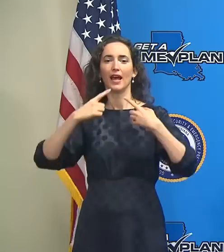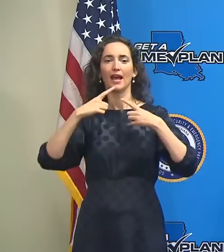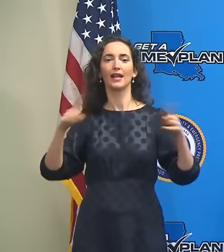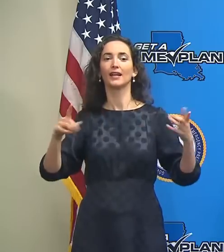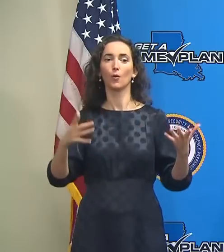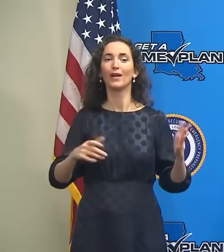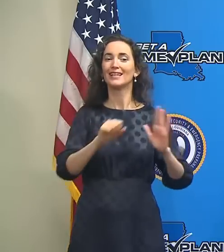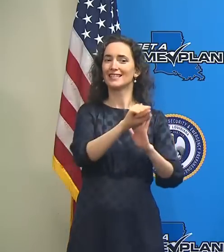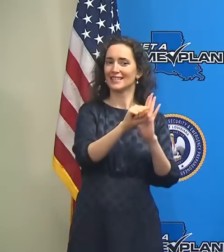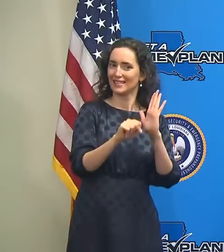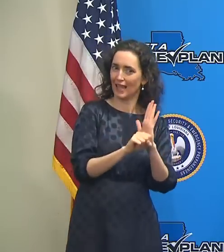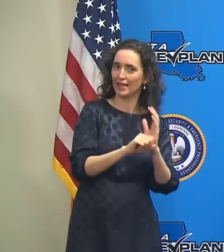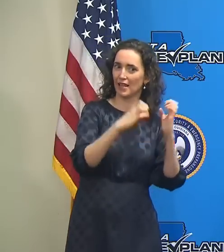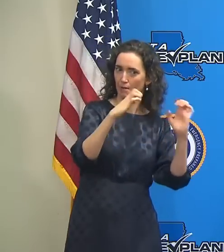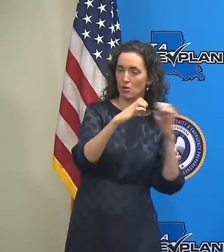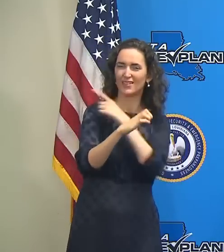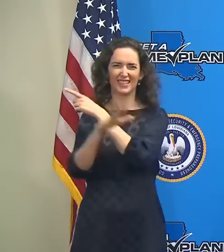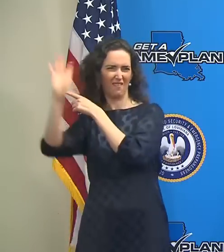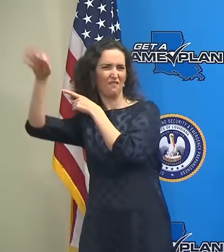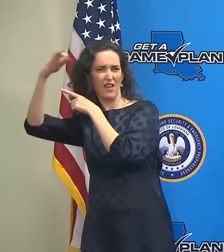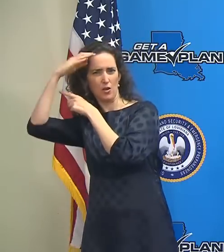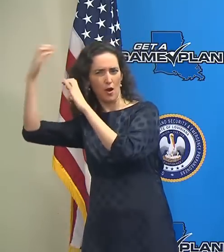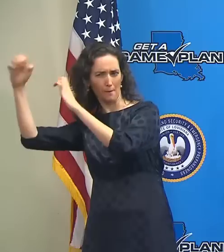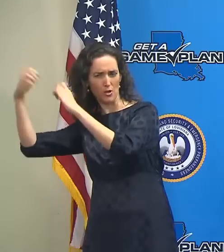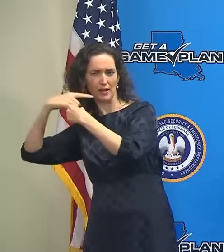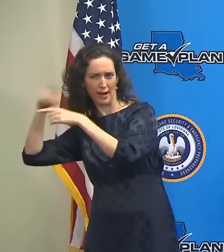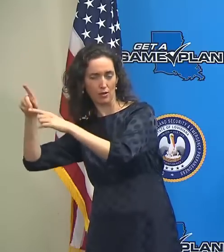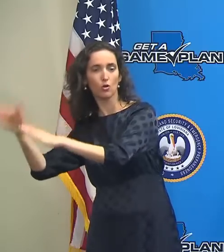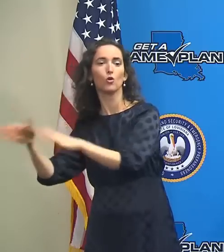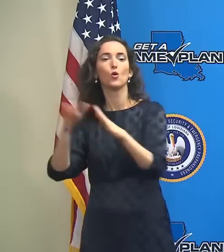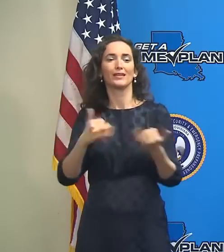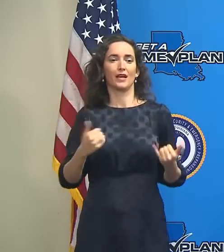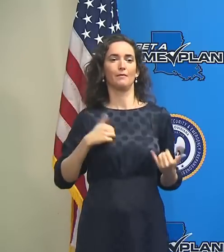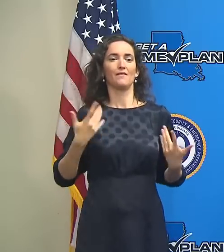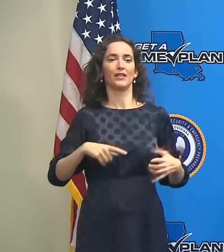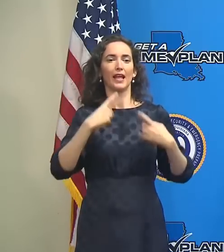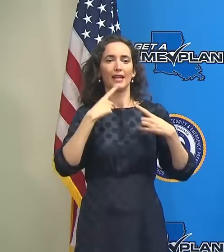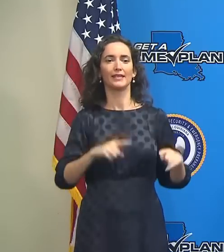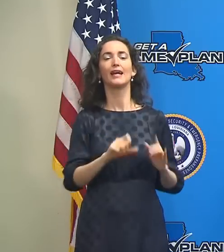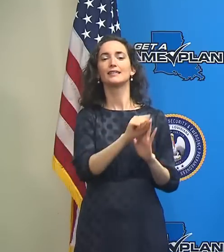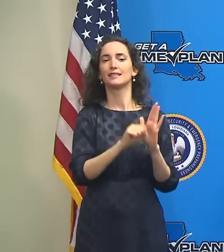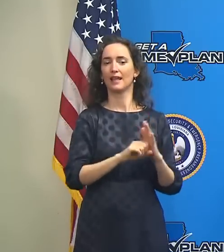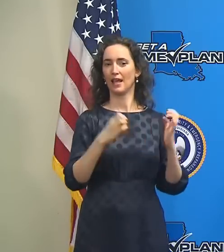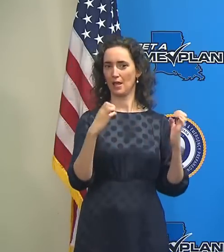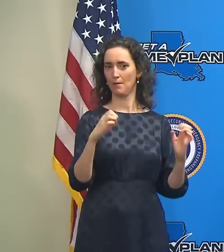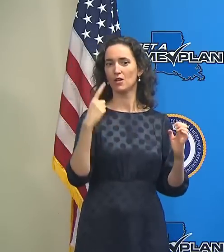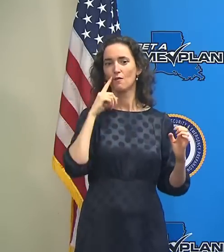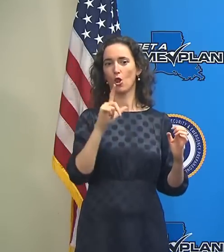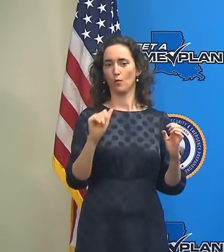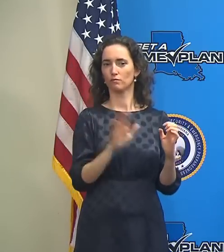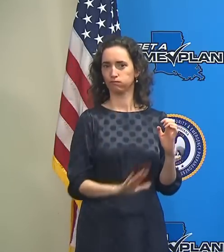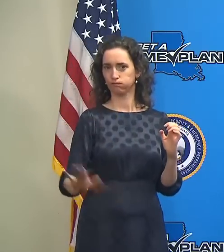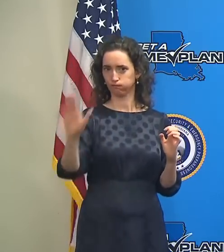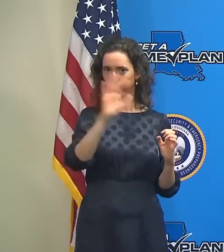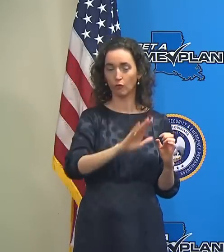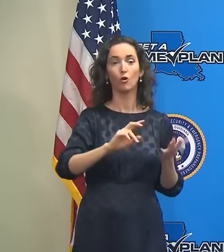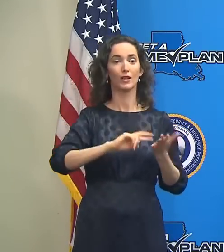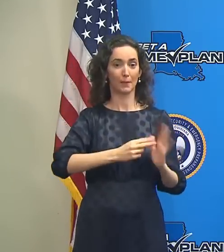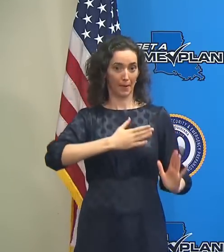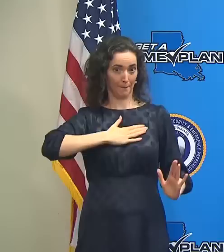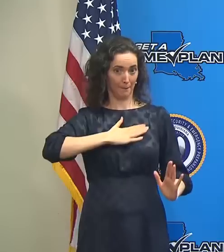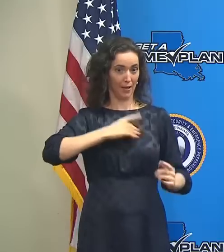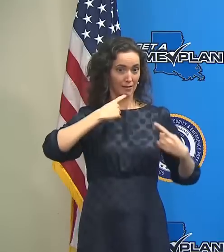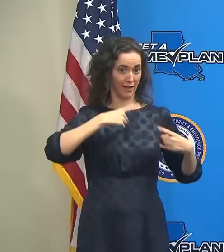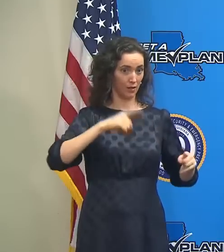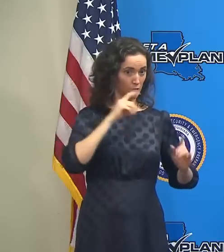declaration for the state of Louisiana. And so both my declaration and the federal declaration